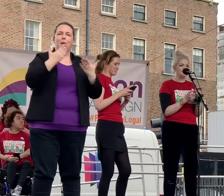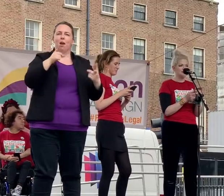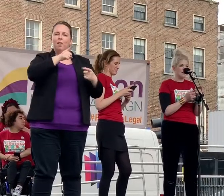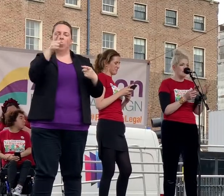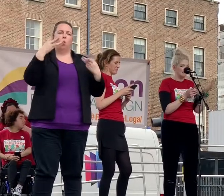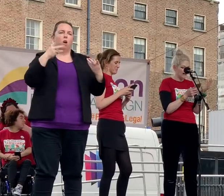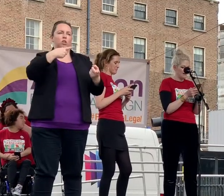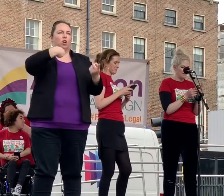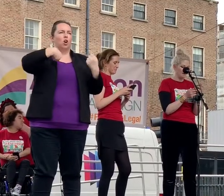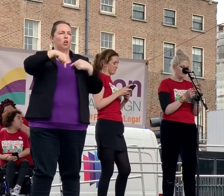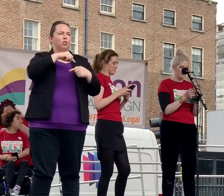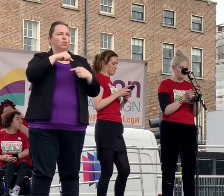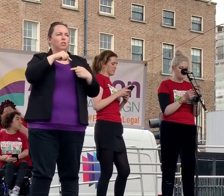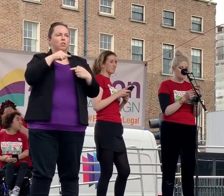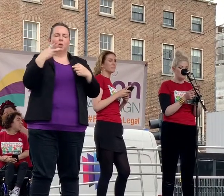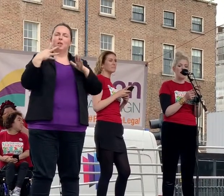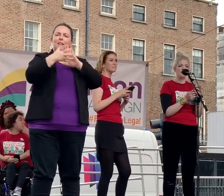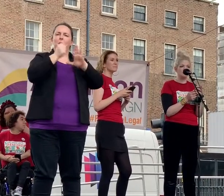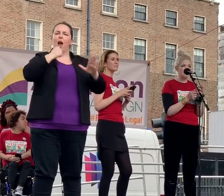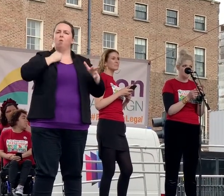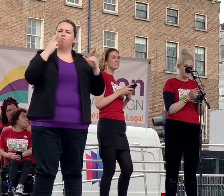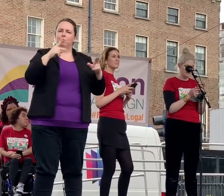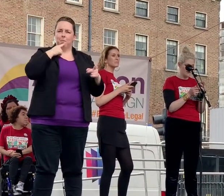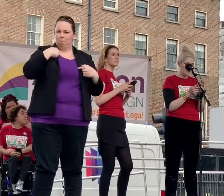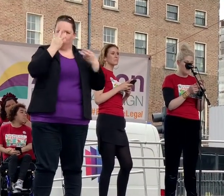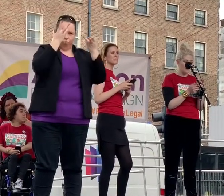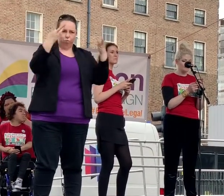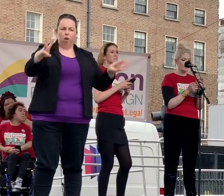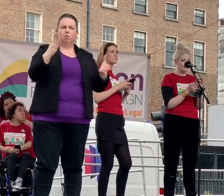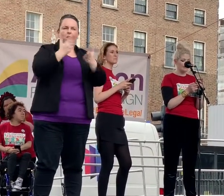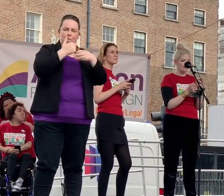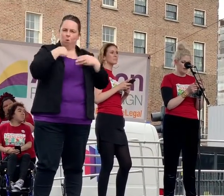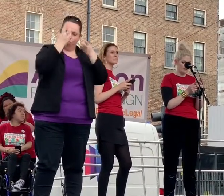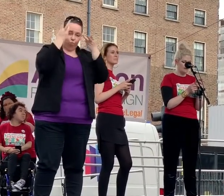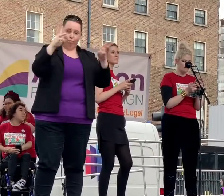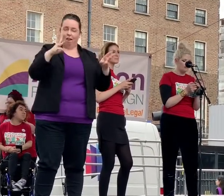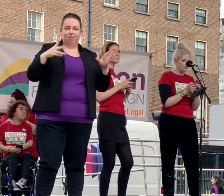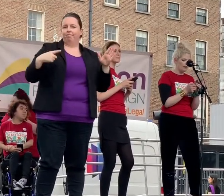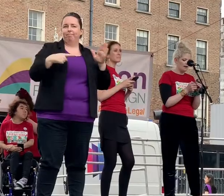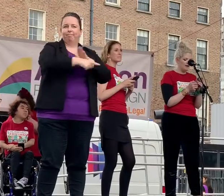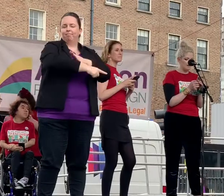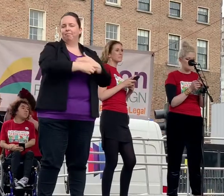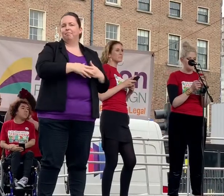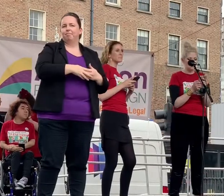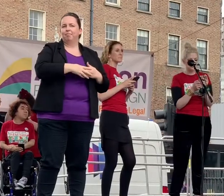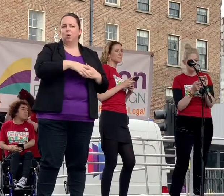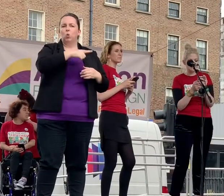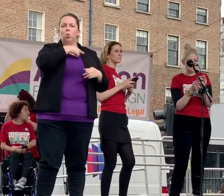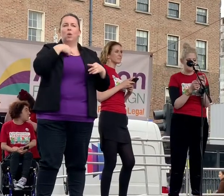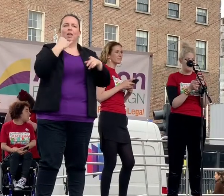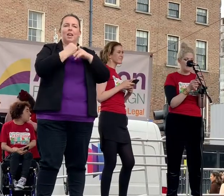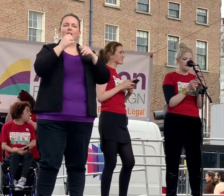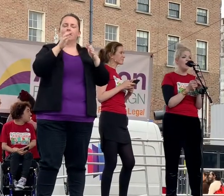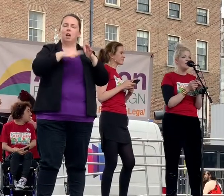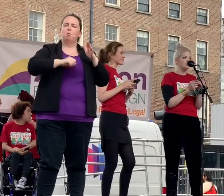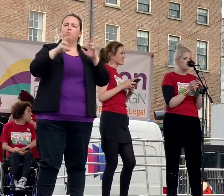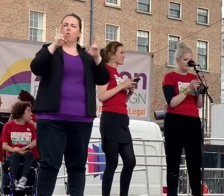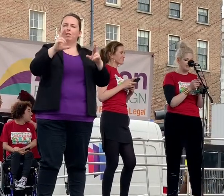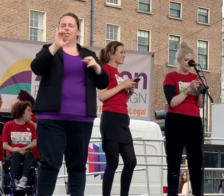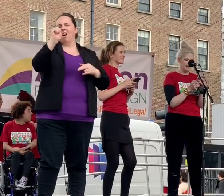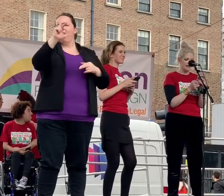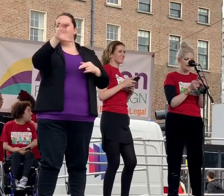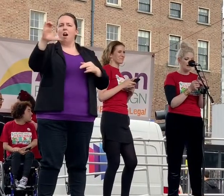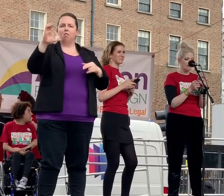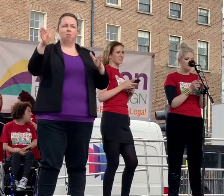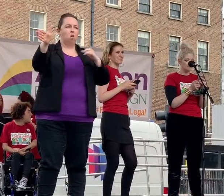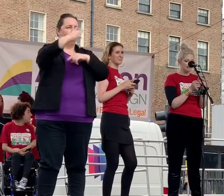They want to take away our rights. But we aren't stopping and we aren't going away. We in the abortion rights campaign and all of us